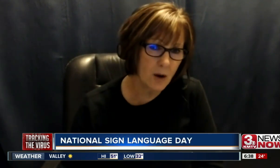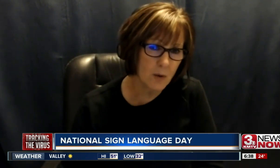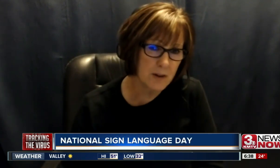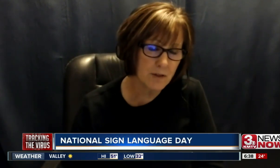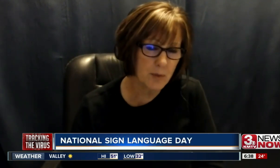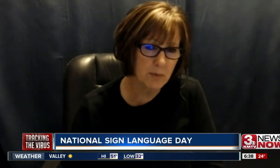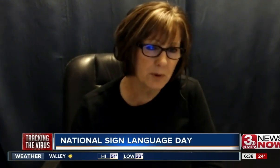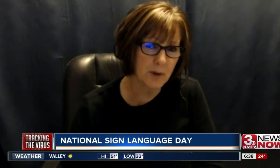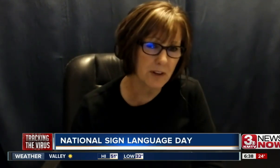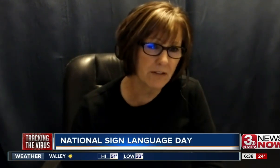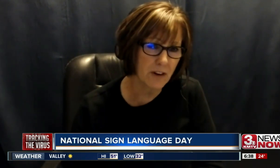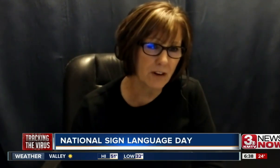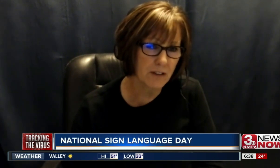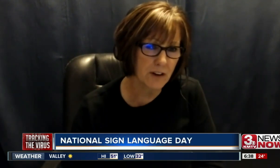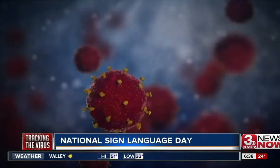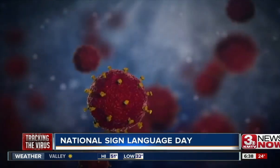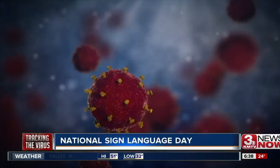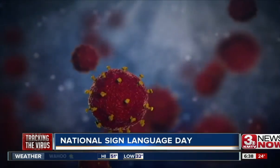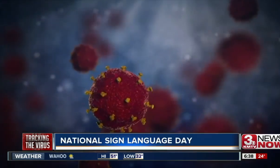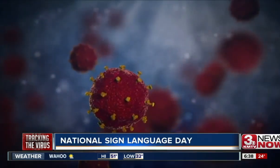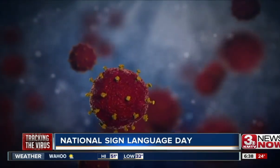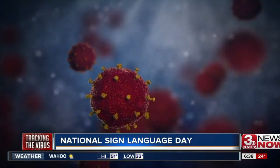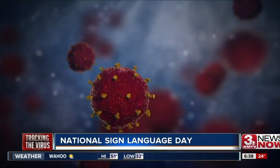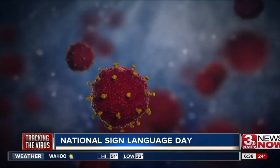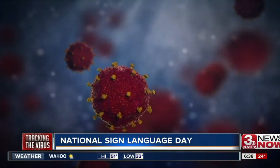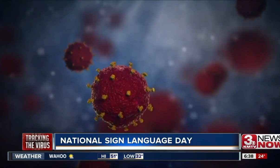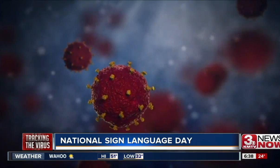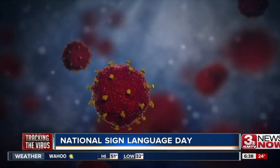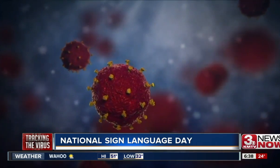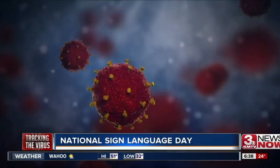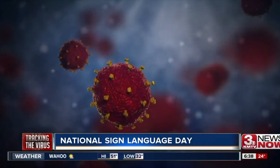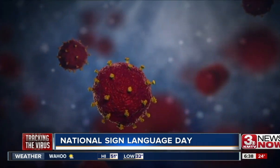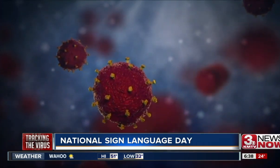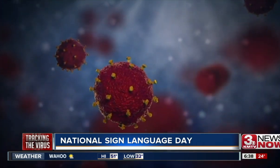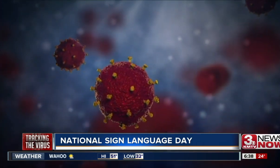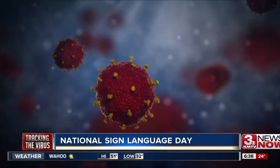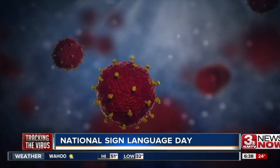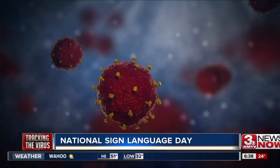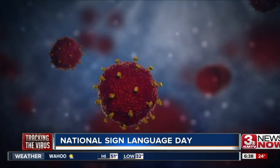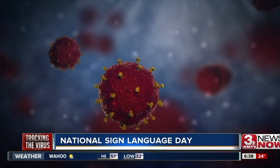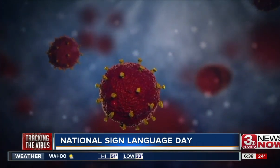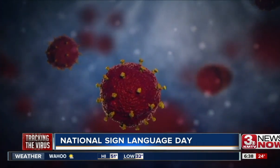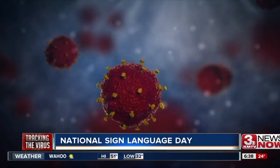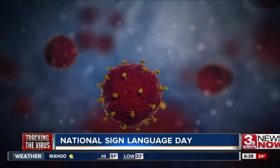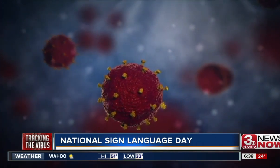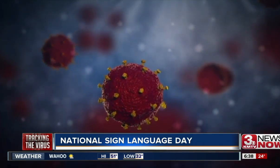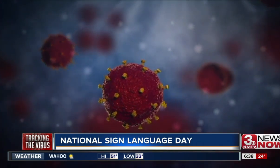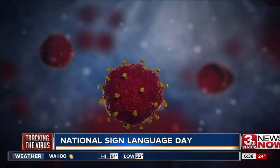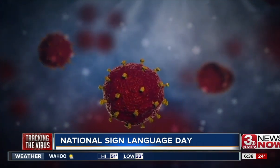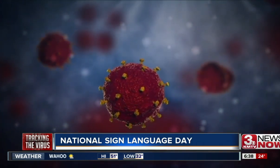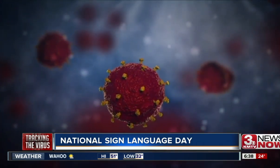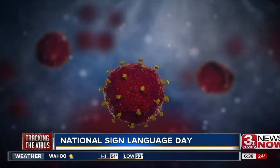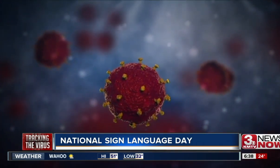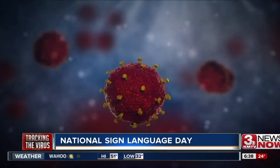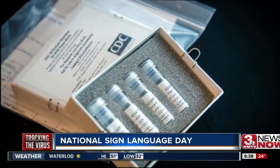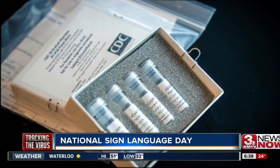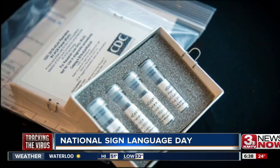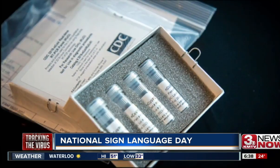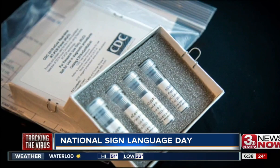always for people who are deaf and hard of hearing. They have to actively seek out information. Sharon adds that information is often